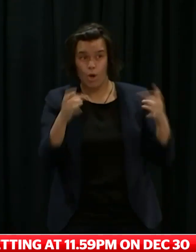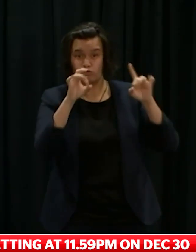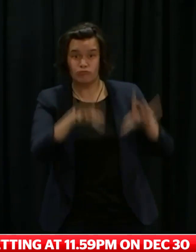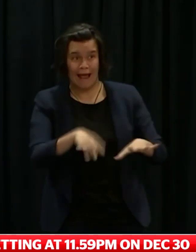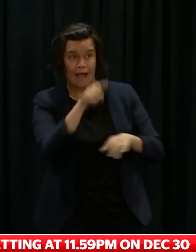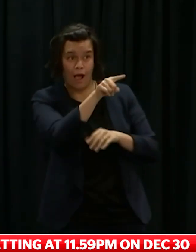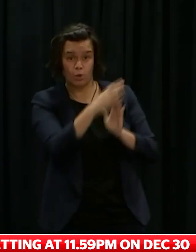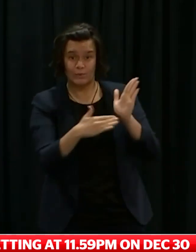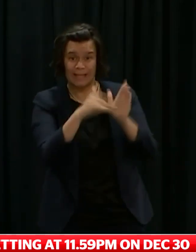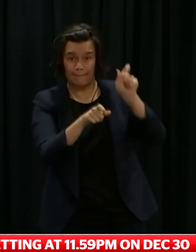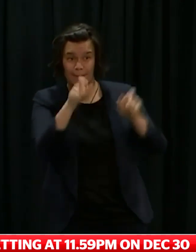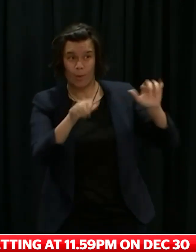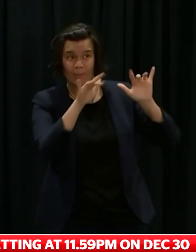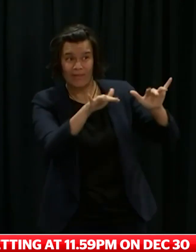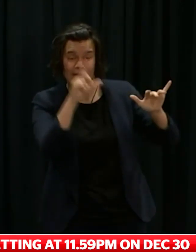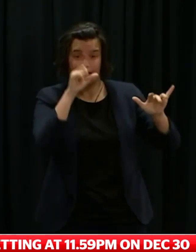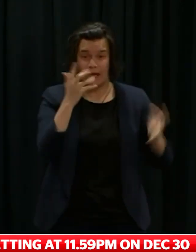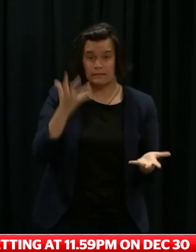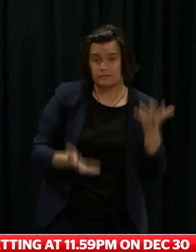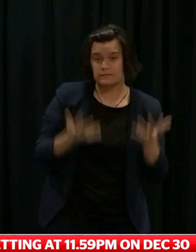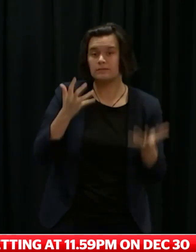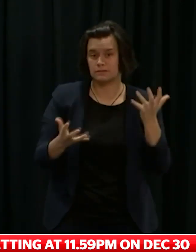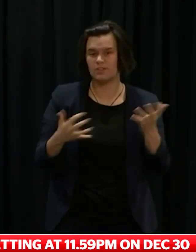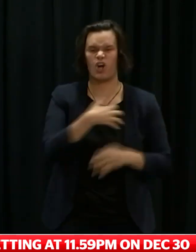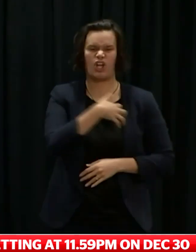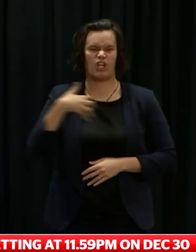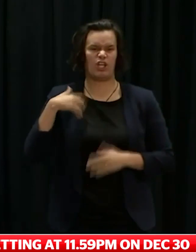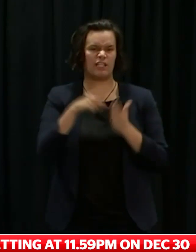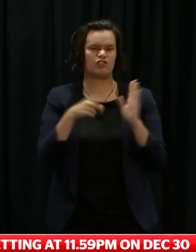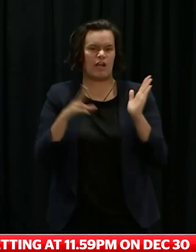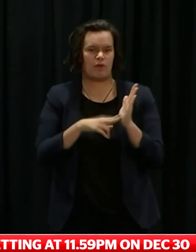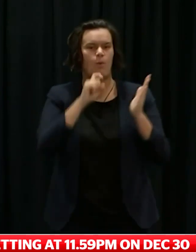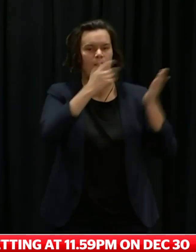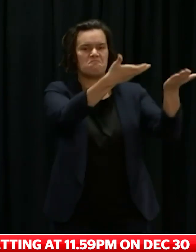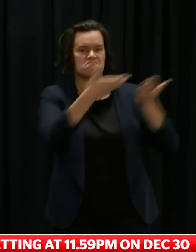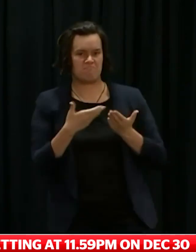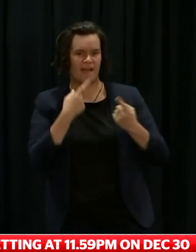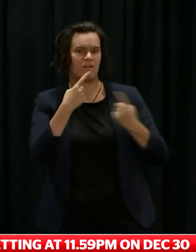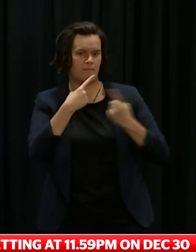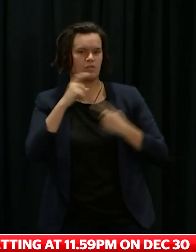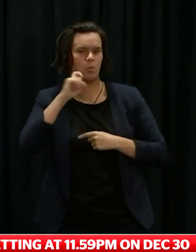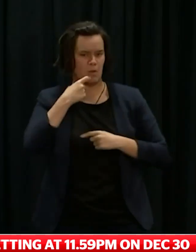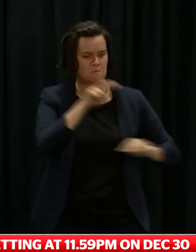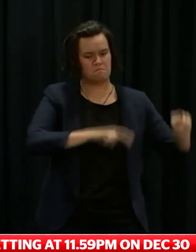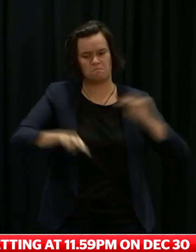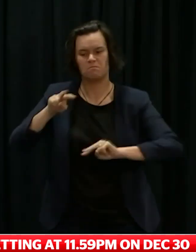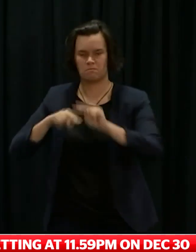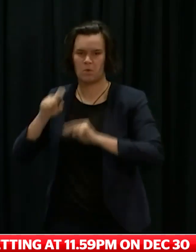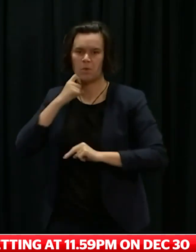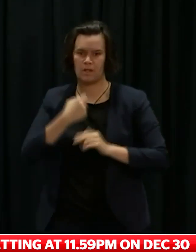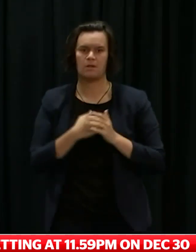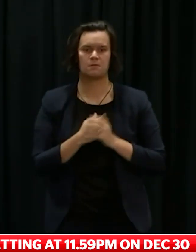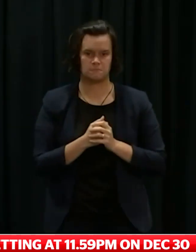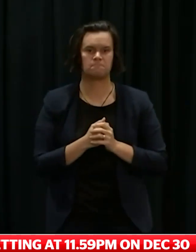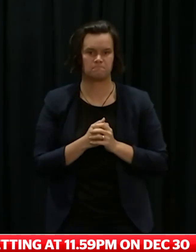-empt the outcome of that check-in now, but it makes sense to ensure we assess the next move against all the latest information and advice we have, including